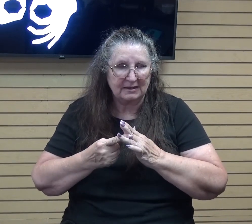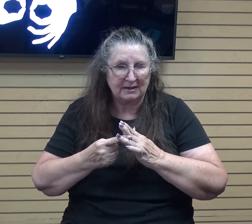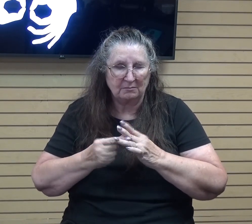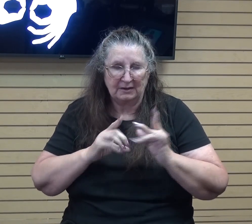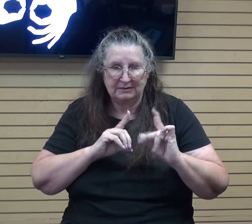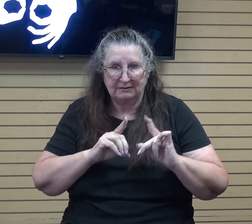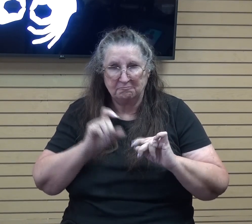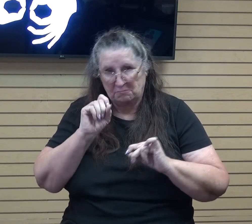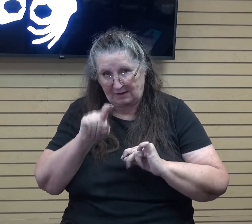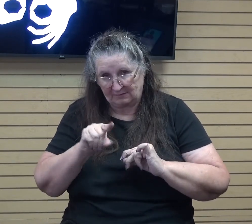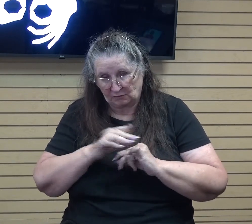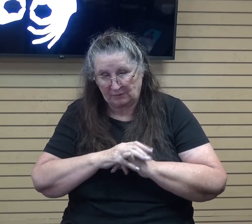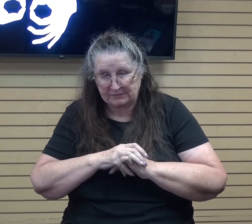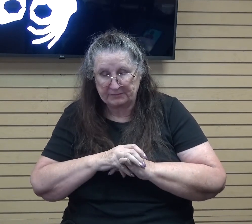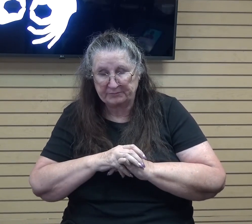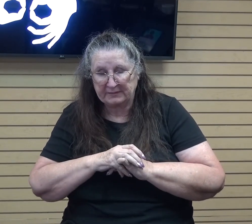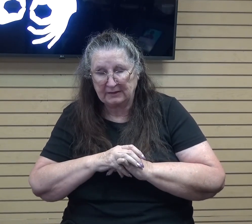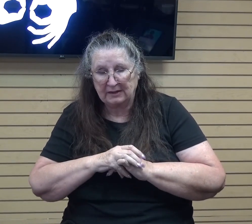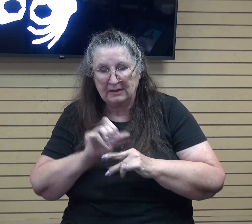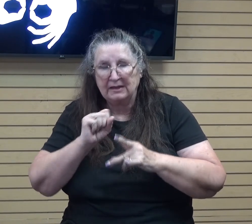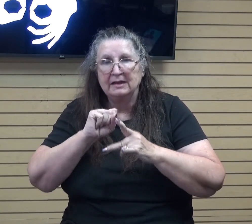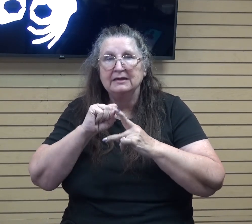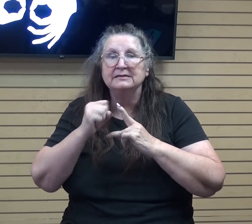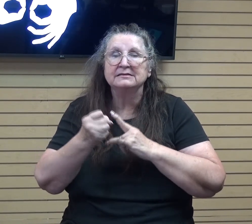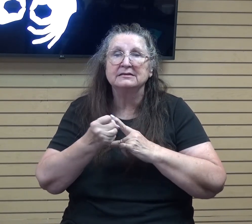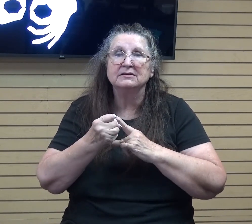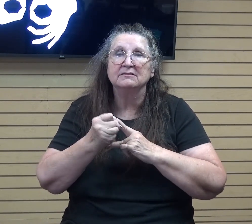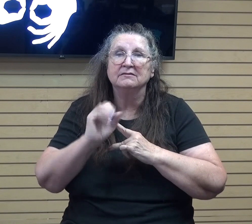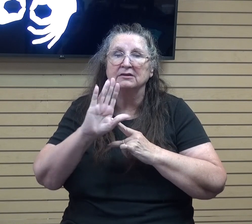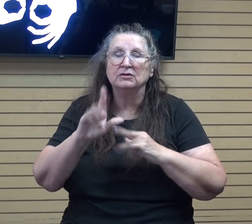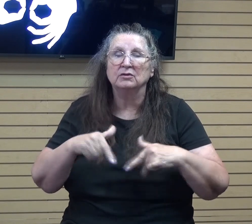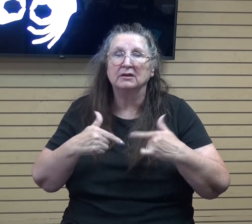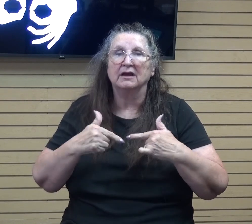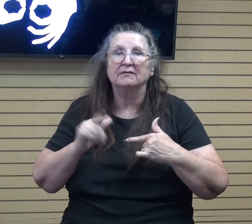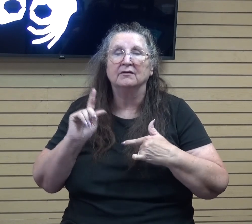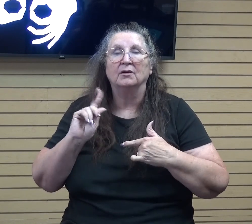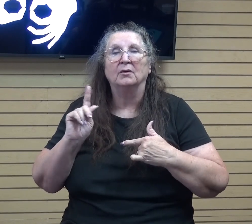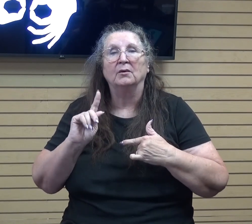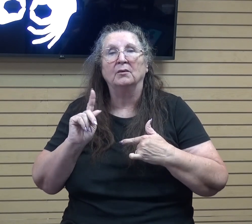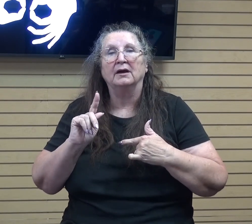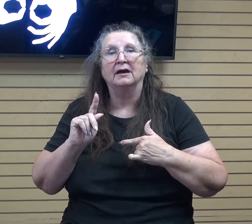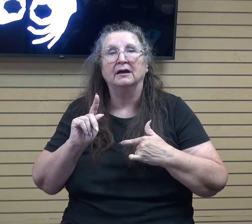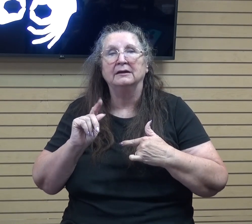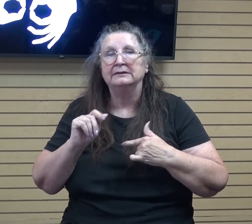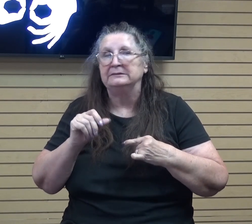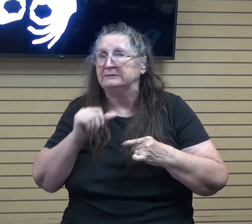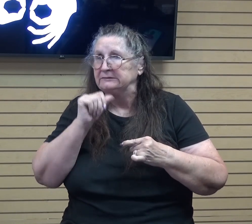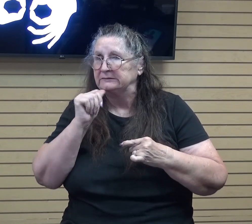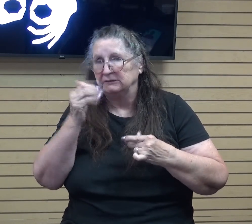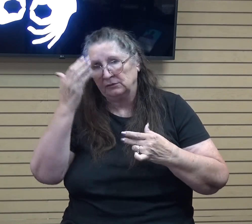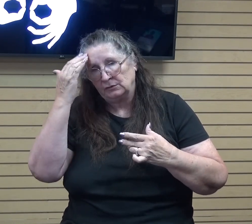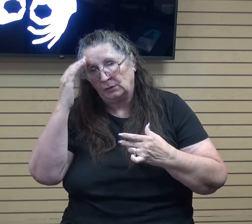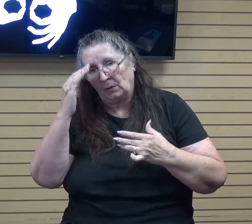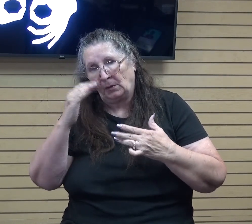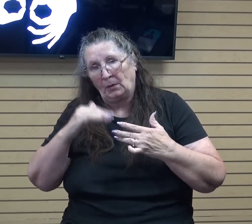question, in a situation in your life where you've been uncertain about what's next,